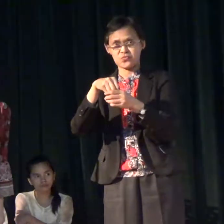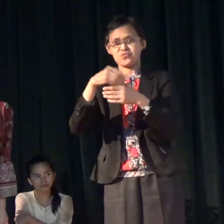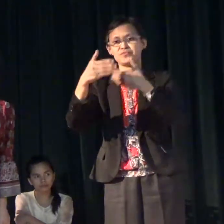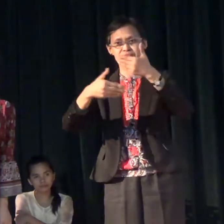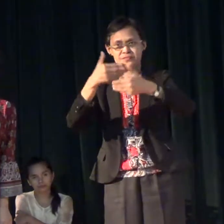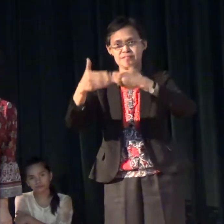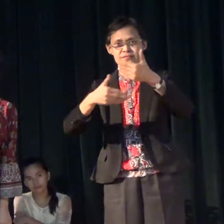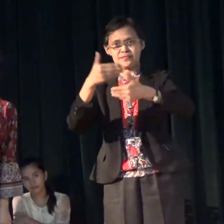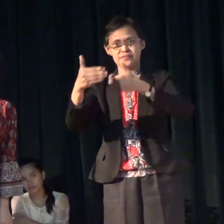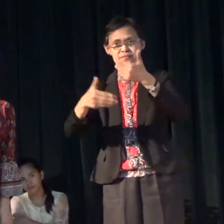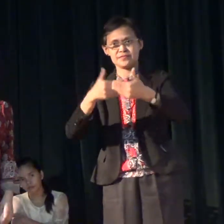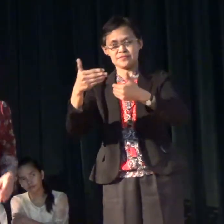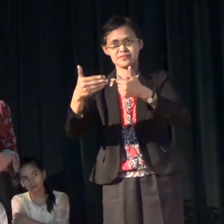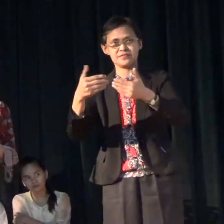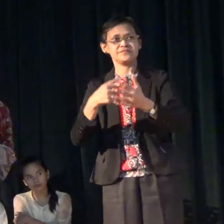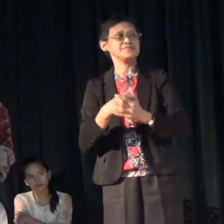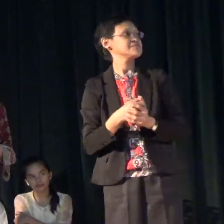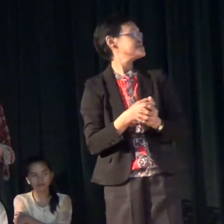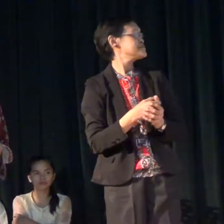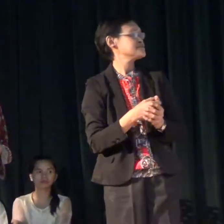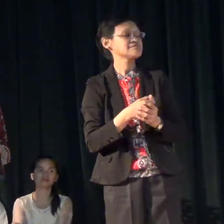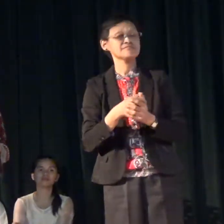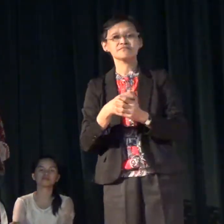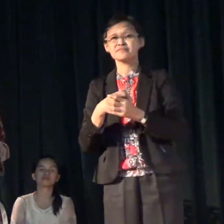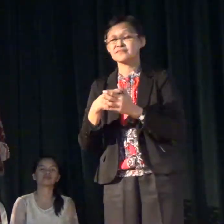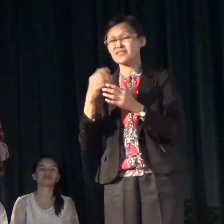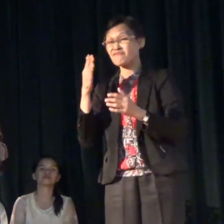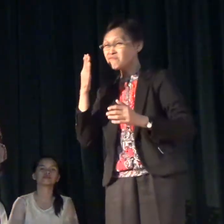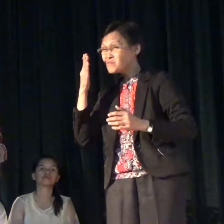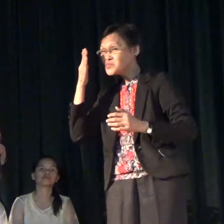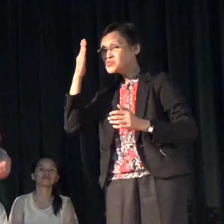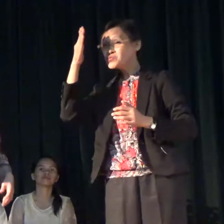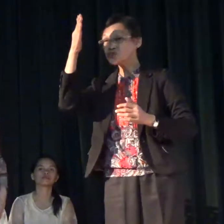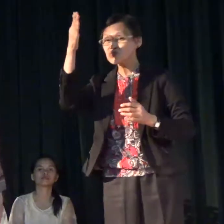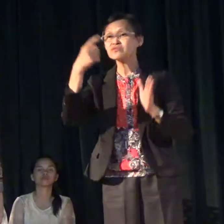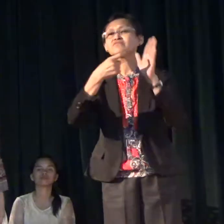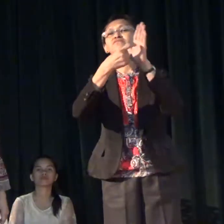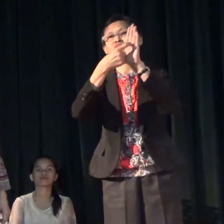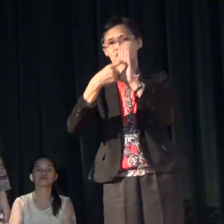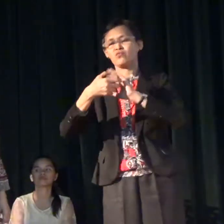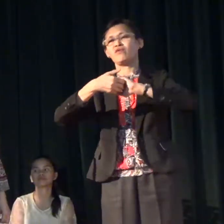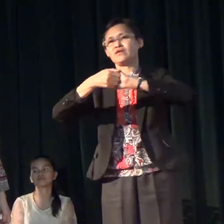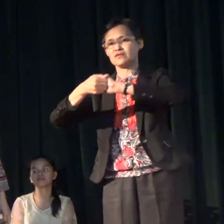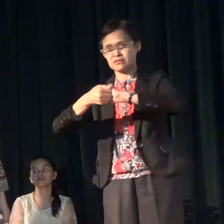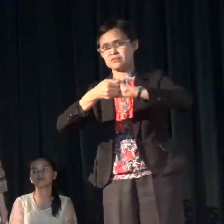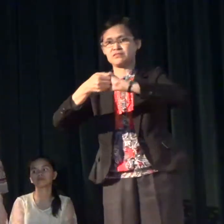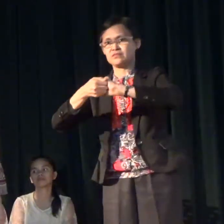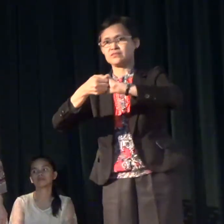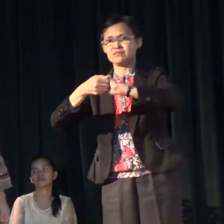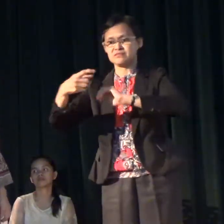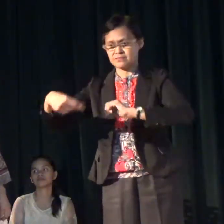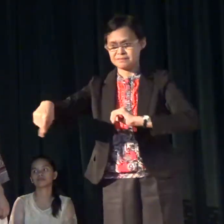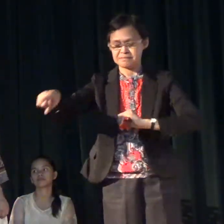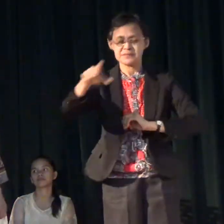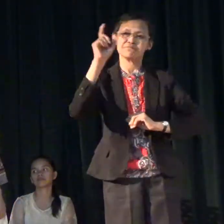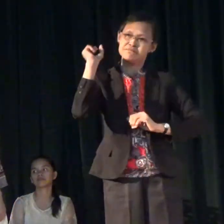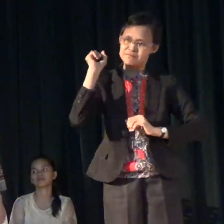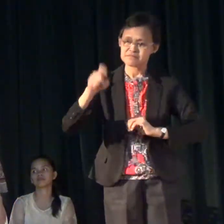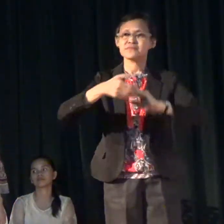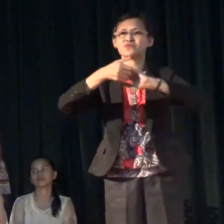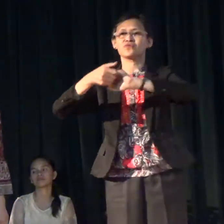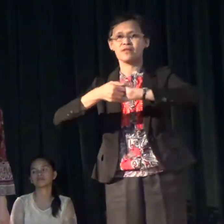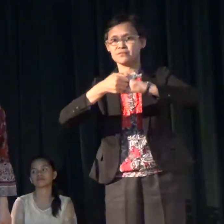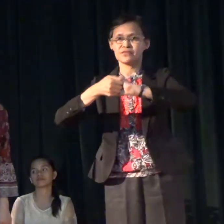so what is ahead of us we are required to collaborate we shall be collaborating